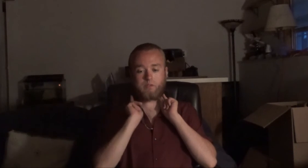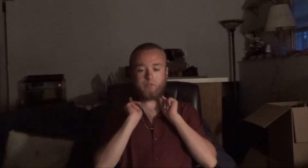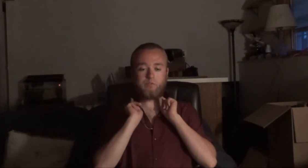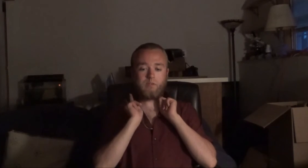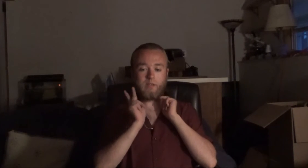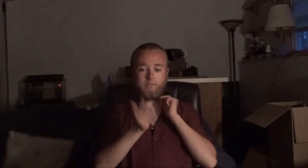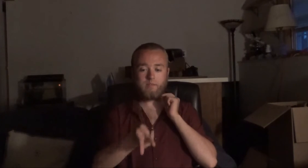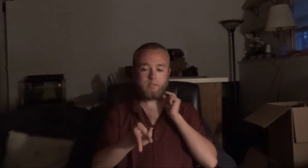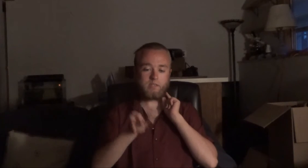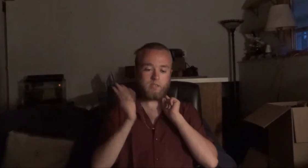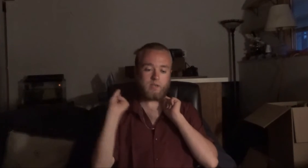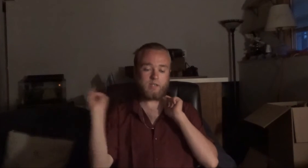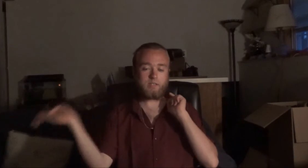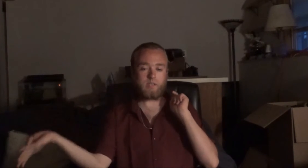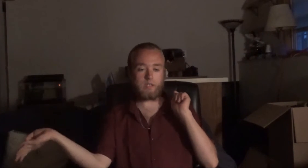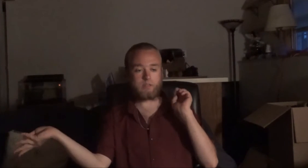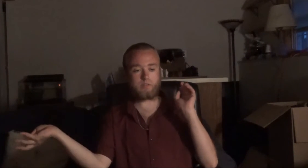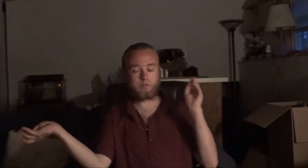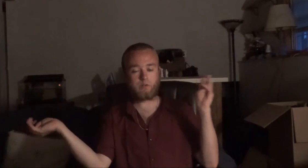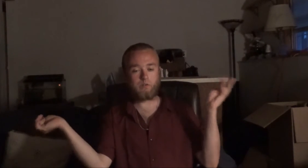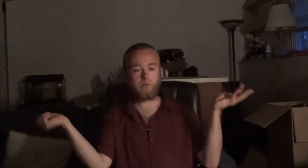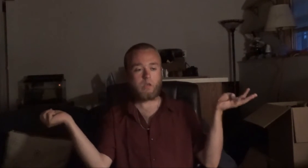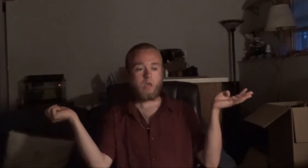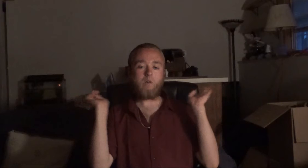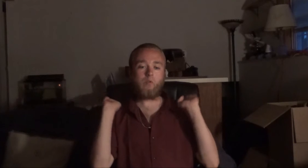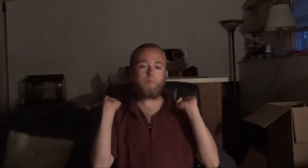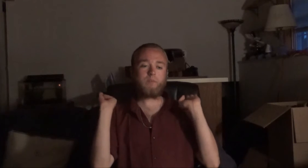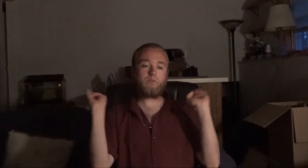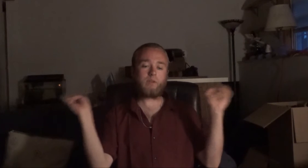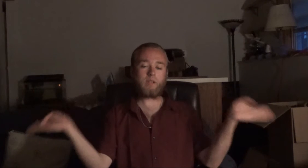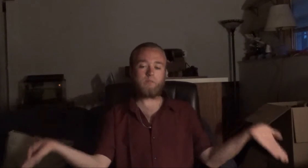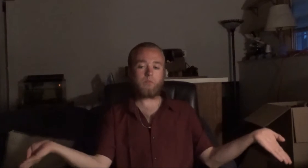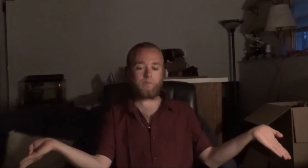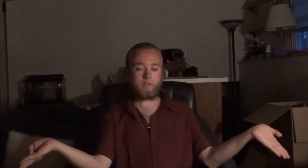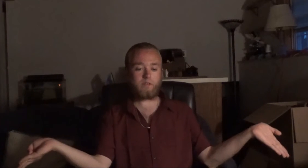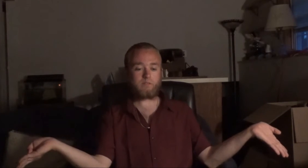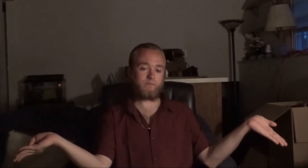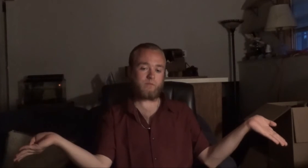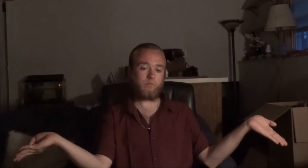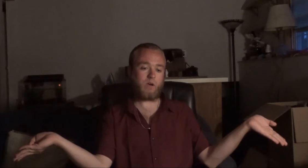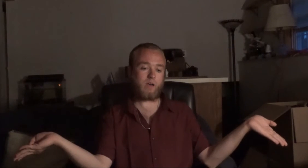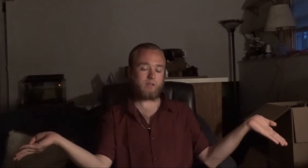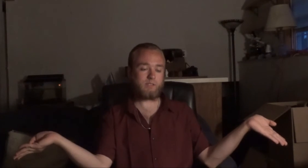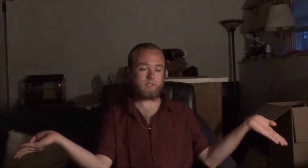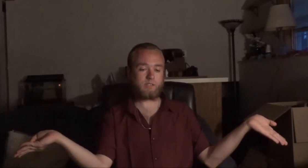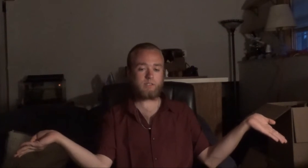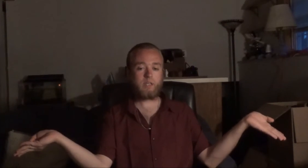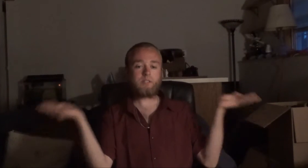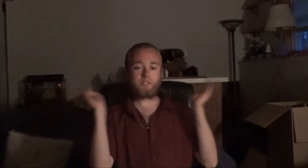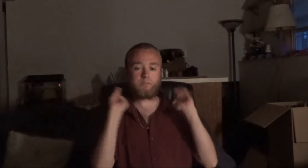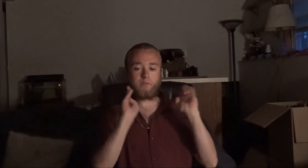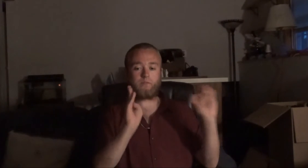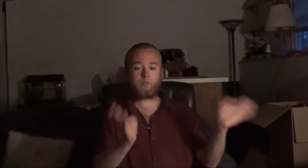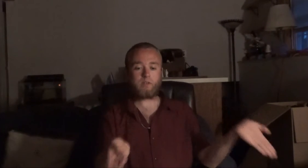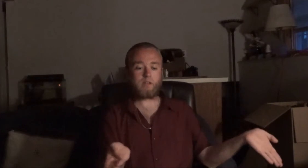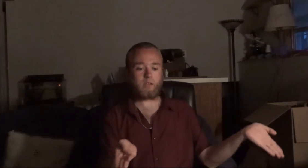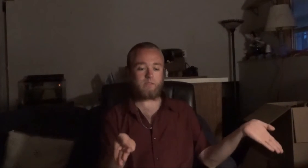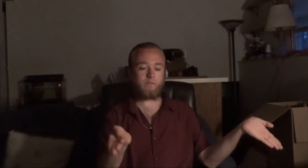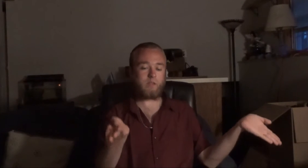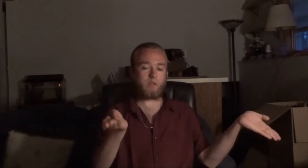June 11th to the 19th. So I won't be doing any more videos for a while since this is my 49th video,